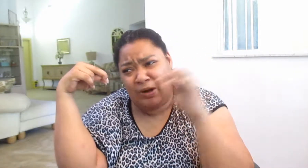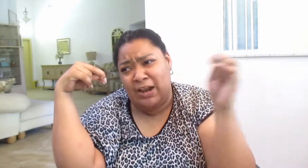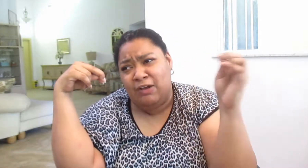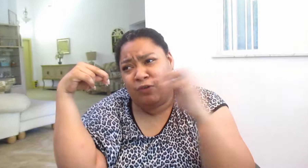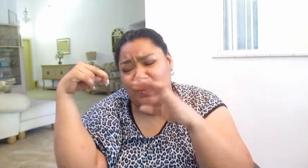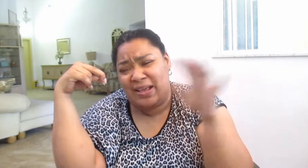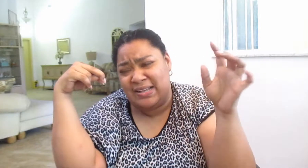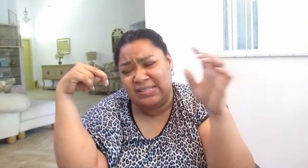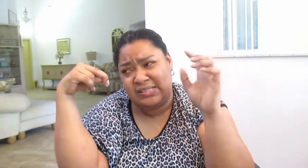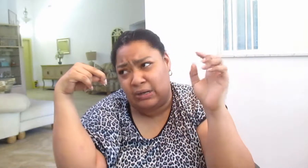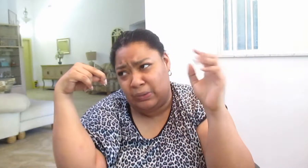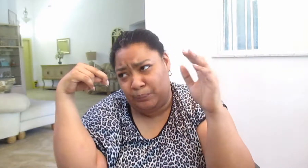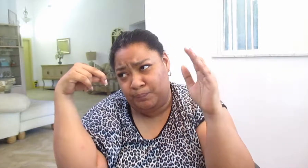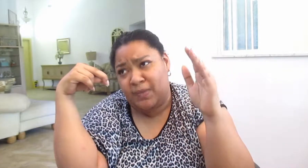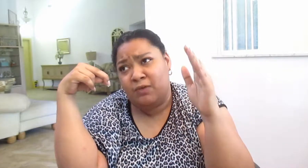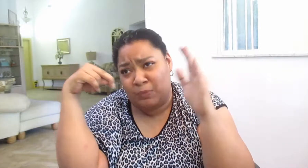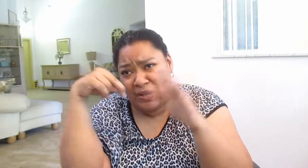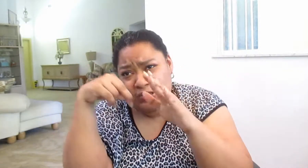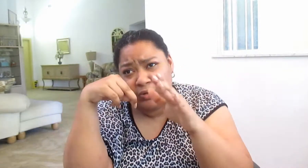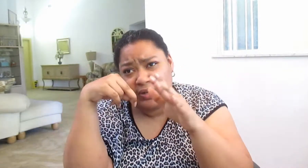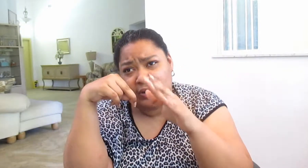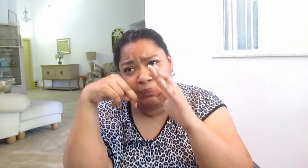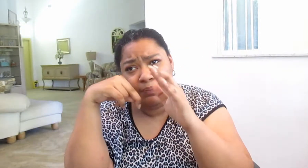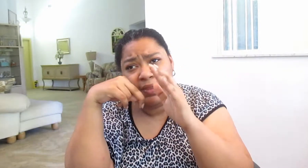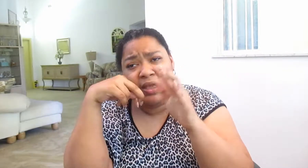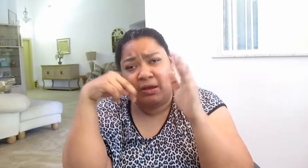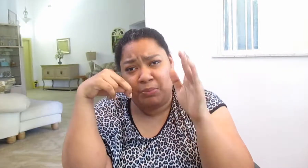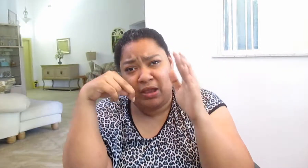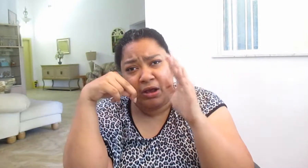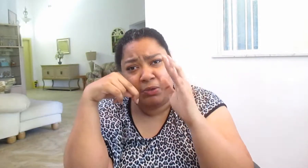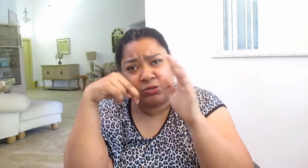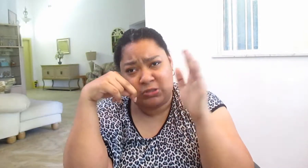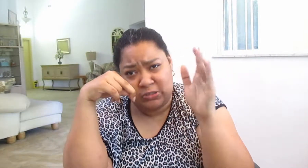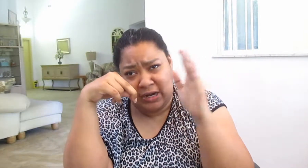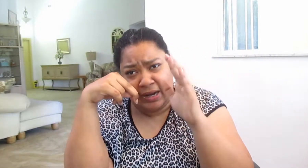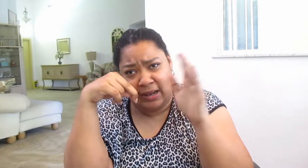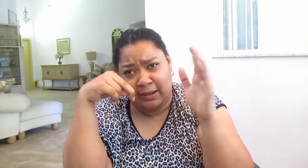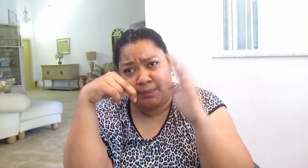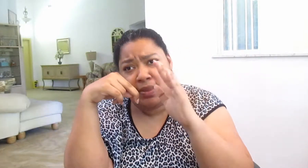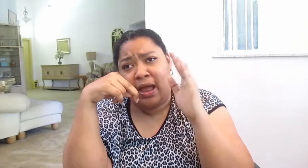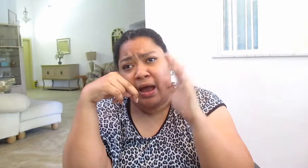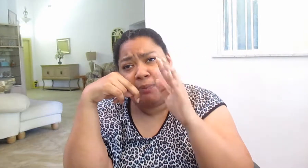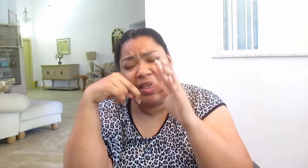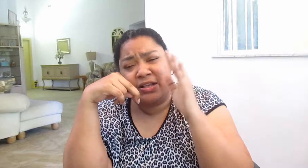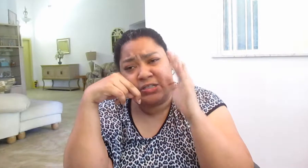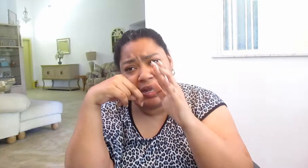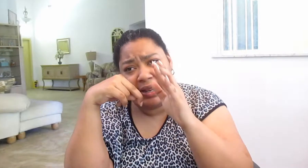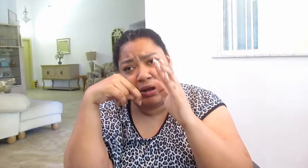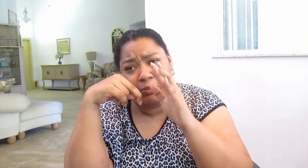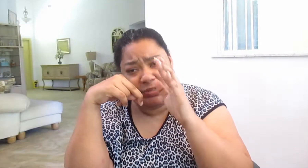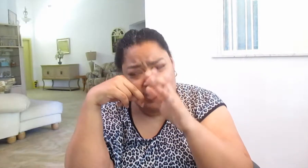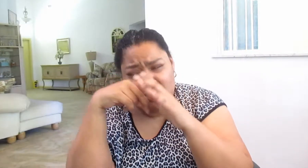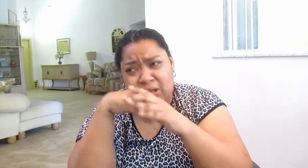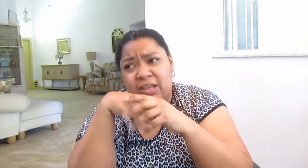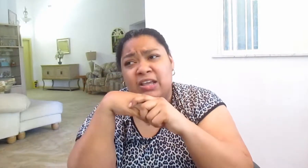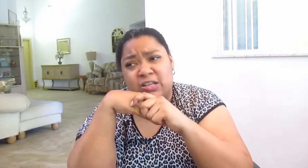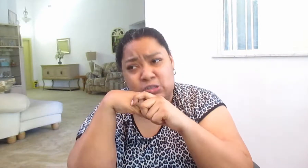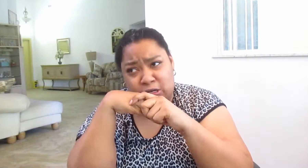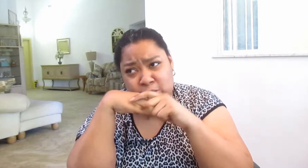from his, um, from his ordeal of being almost shot, of being shot and almost killed. He's trying to